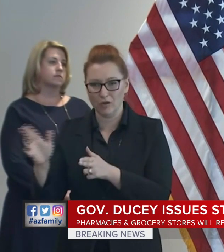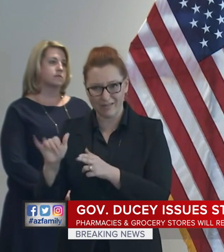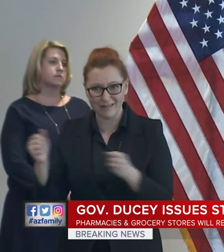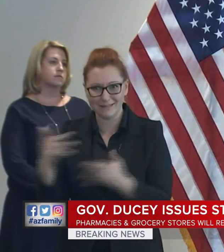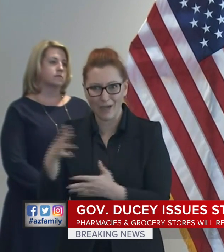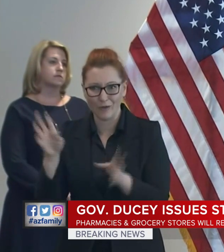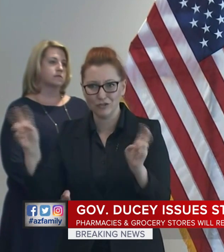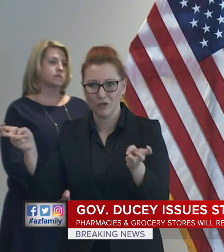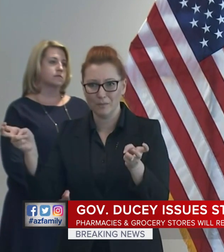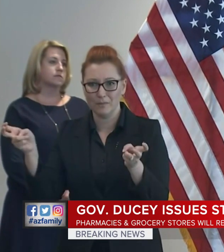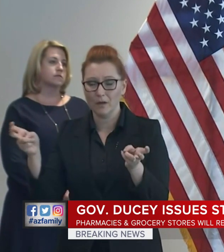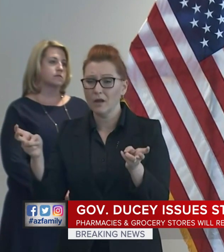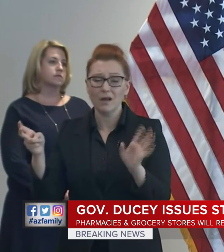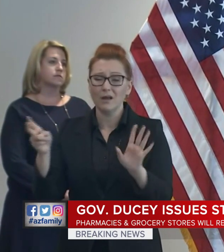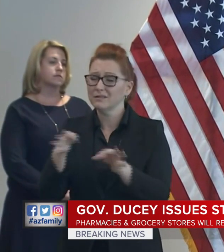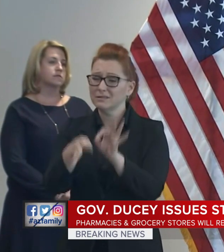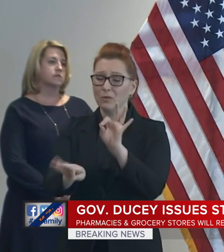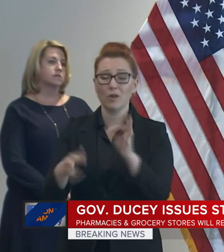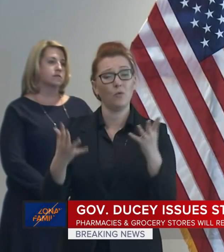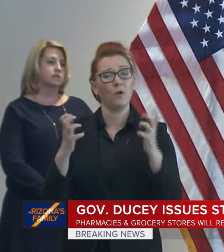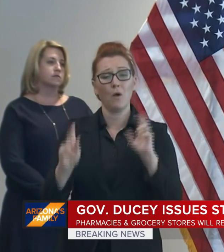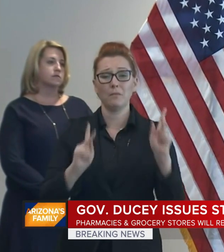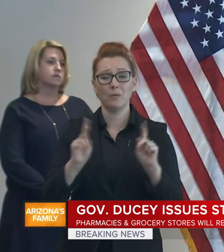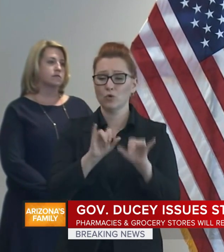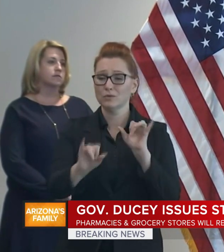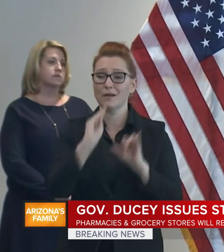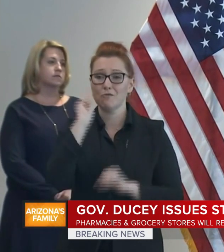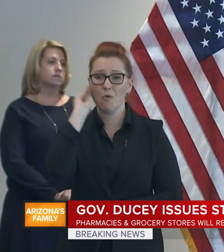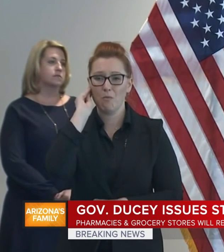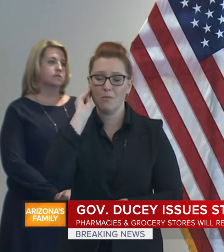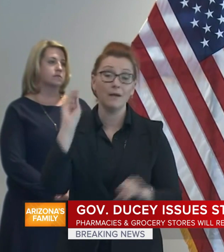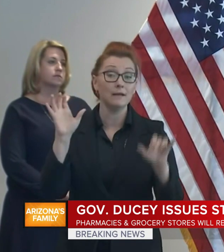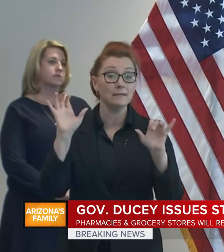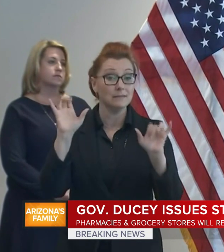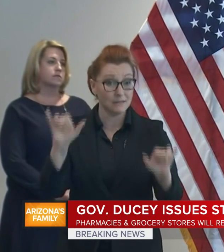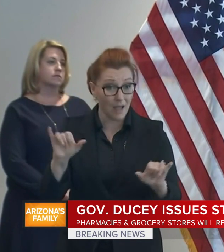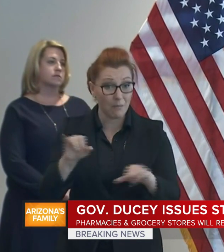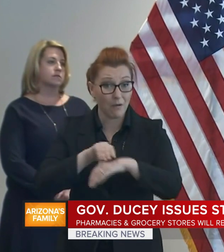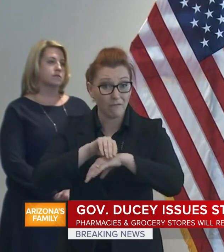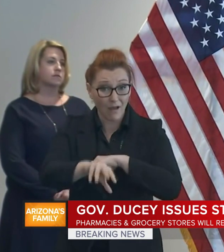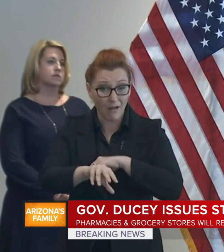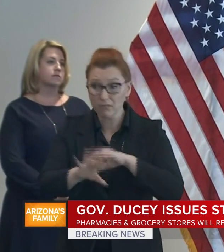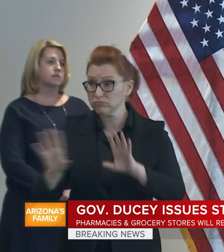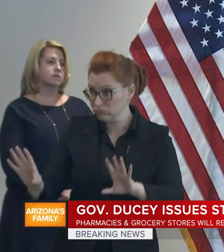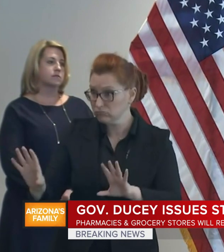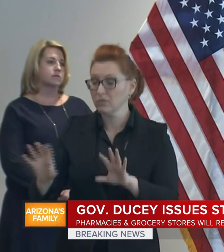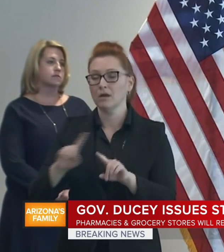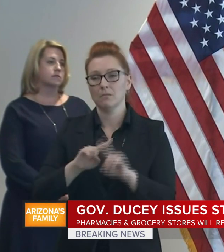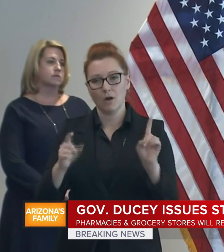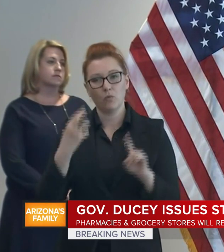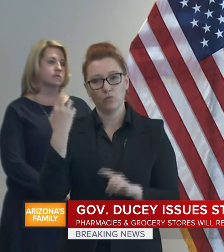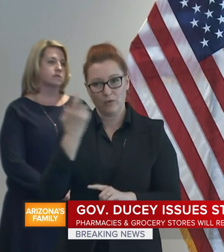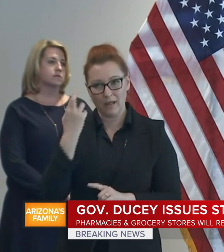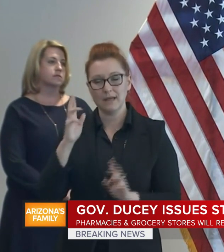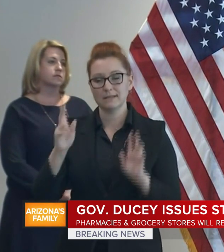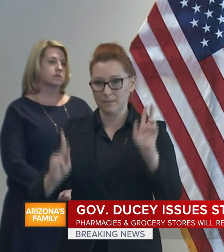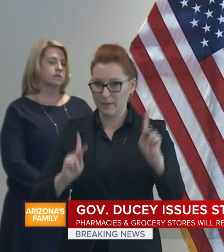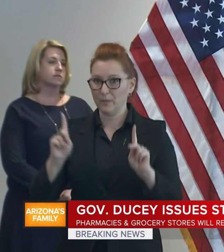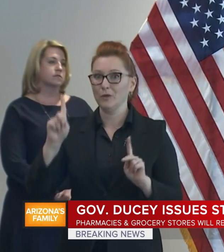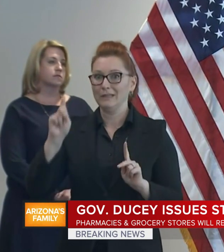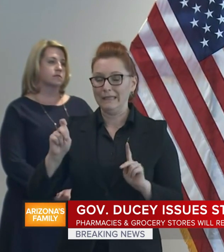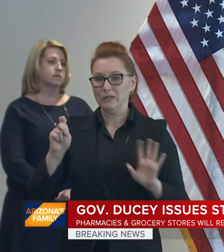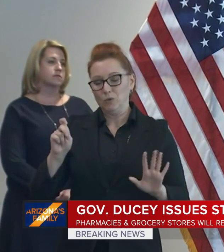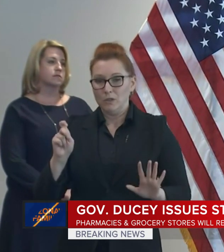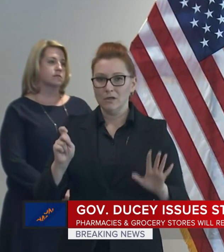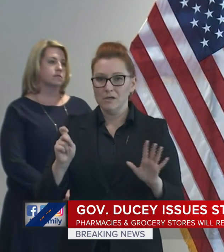want people to stay at home. It will have the same type of effect. But we also realize that people are going to need an outlet, and